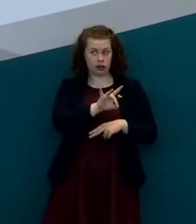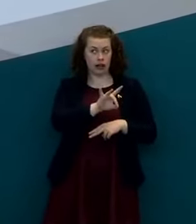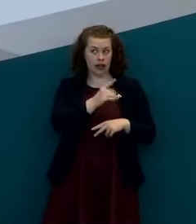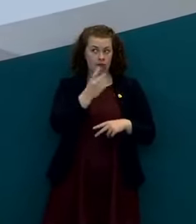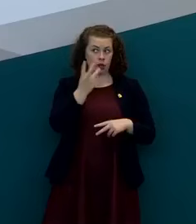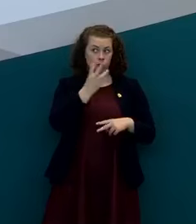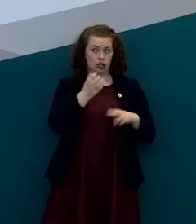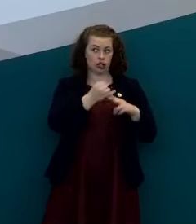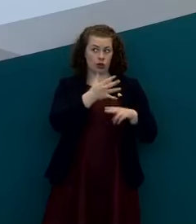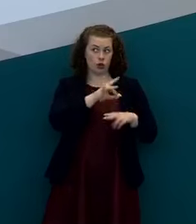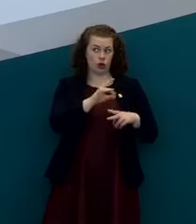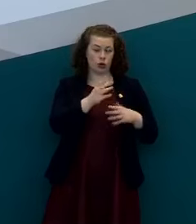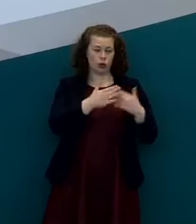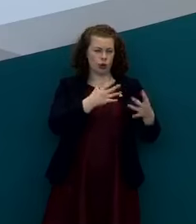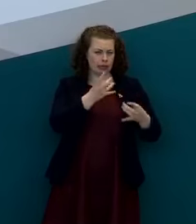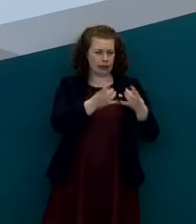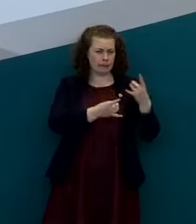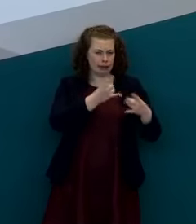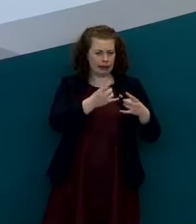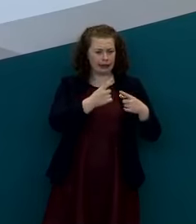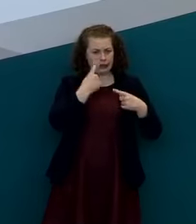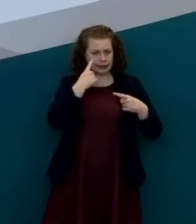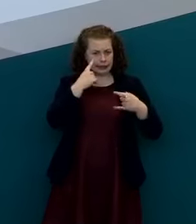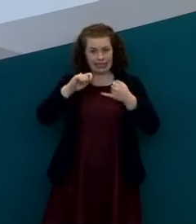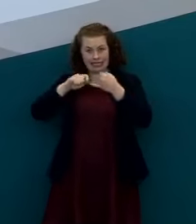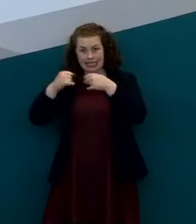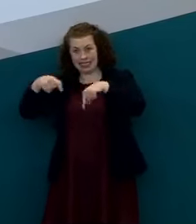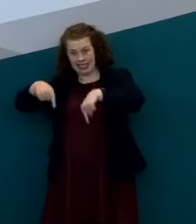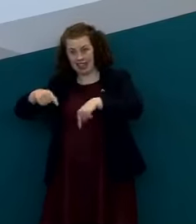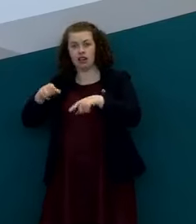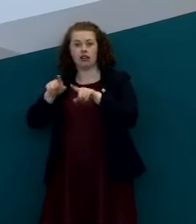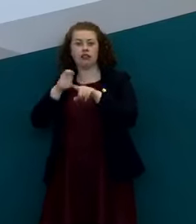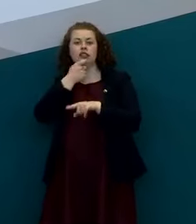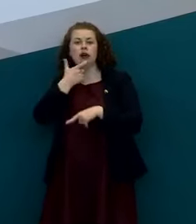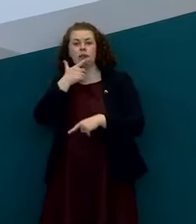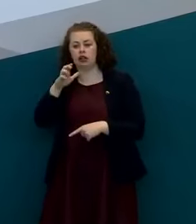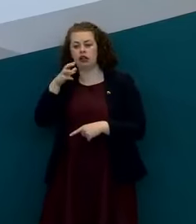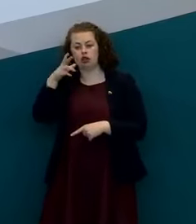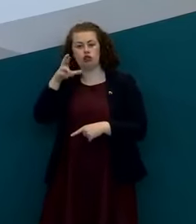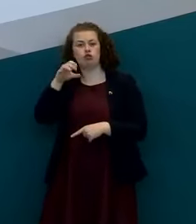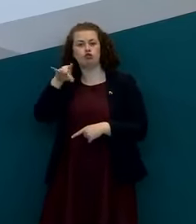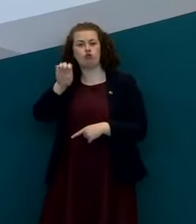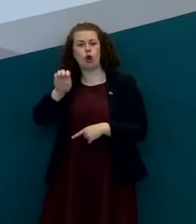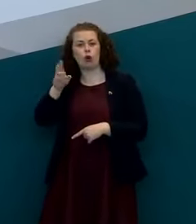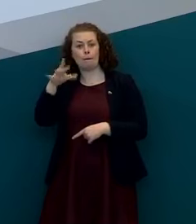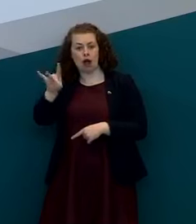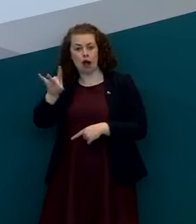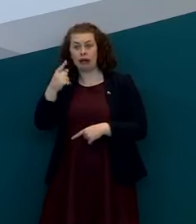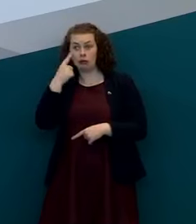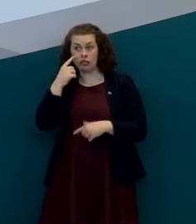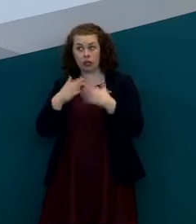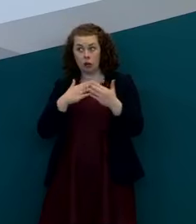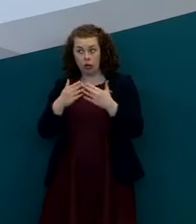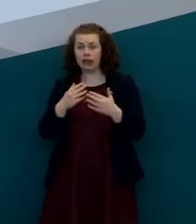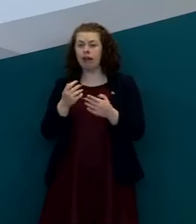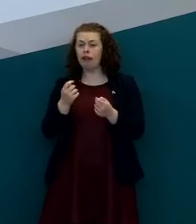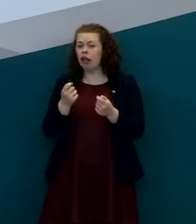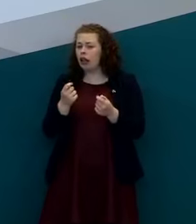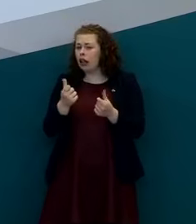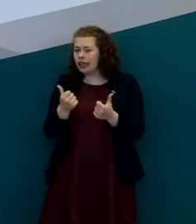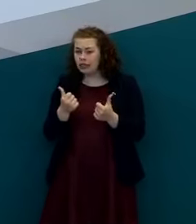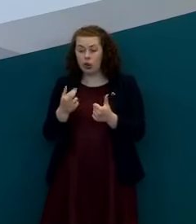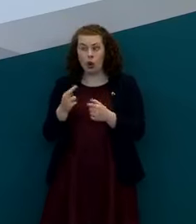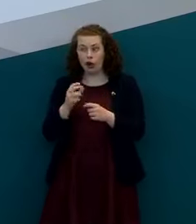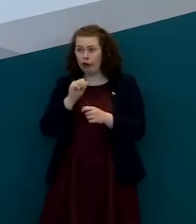events and uh kind of uh testing here at crow park and what we've shown us that there's been either very little or no activity day on day